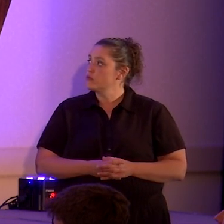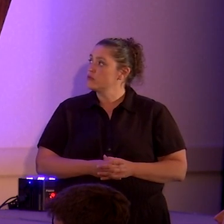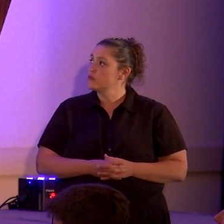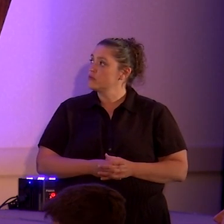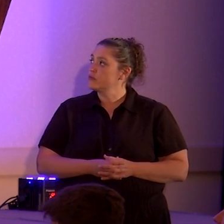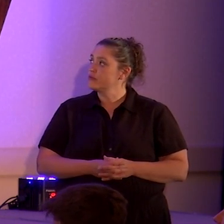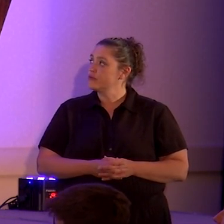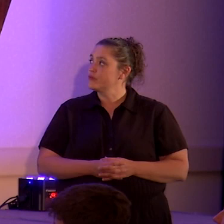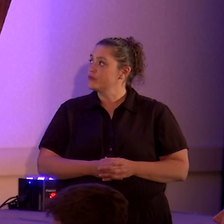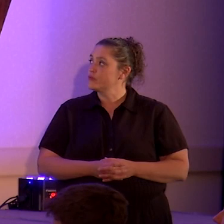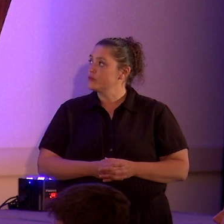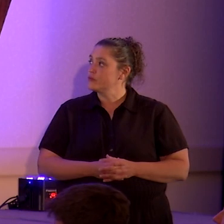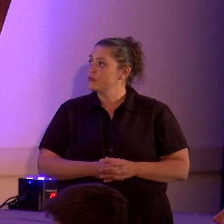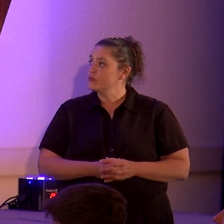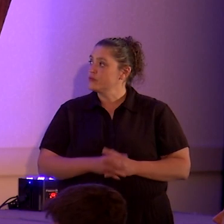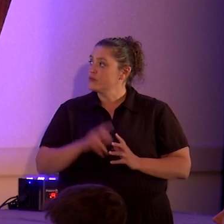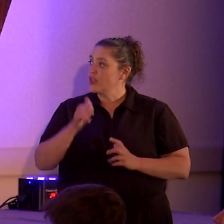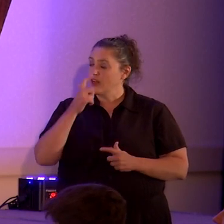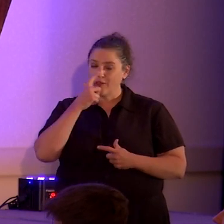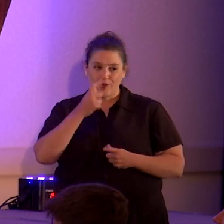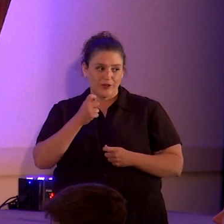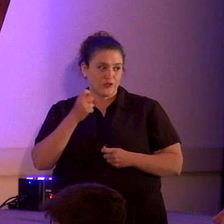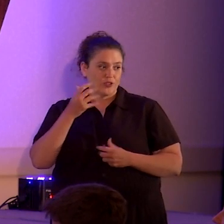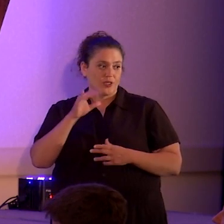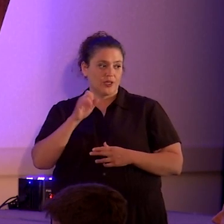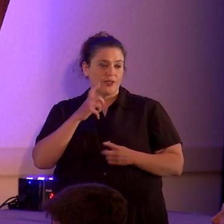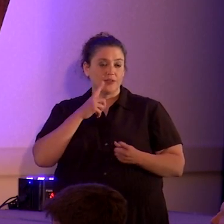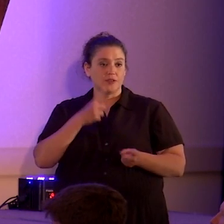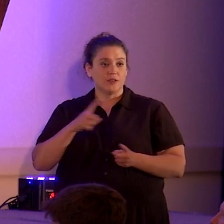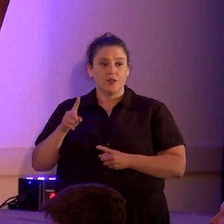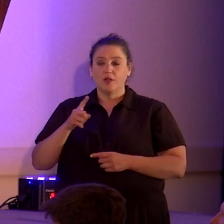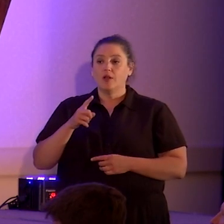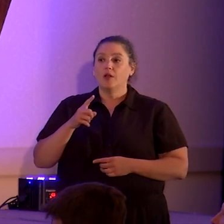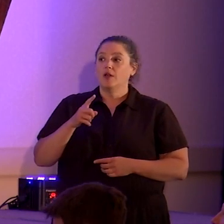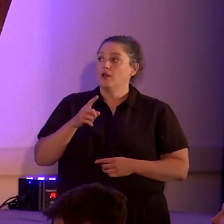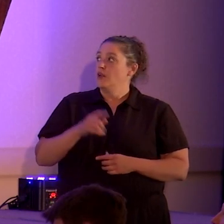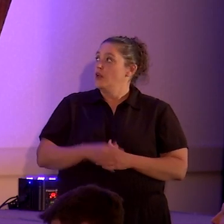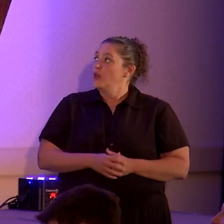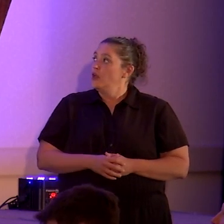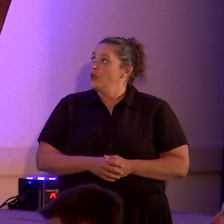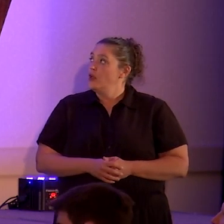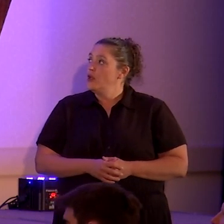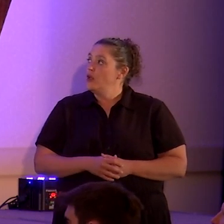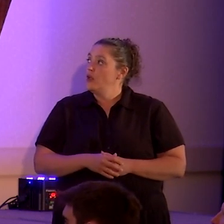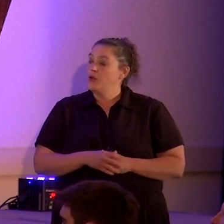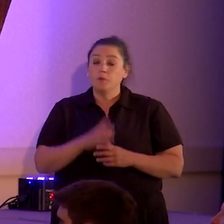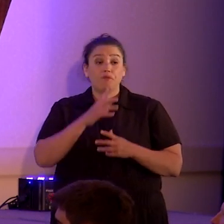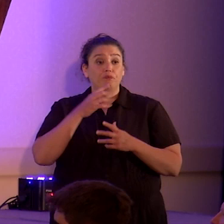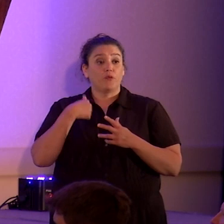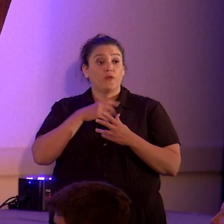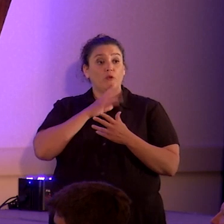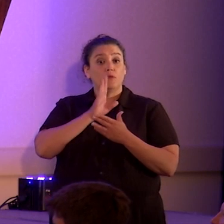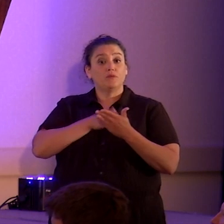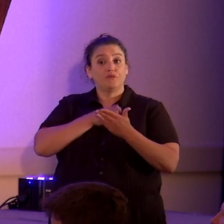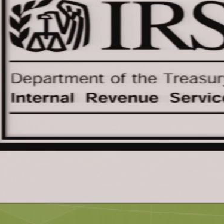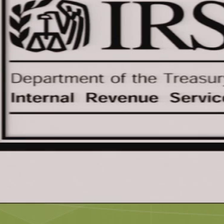Another very interesting case that is currently ongoing is American Atheists, Incorporated versus Commissioner of the IRS.